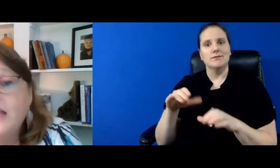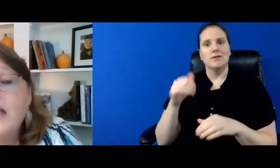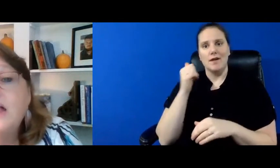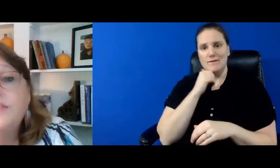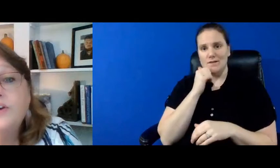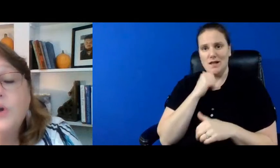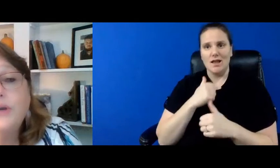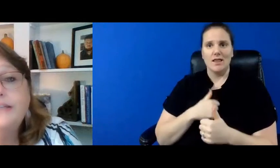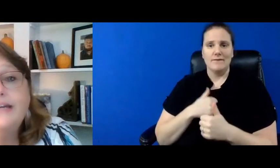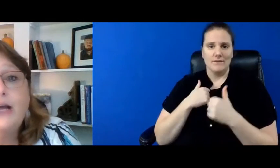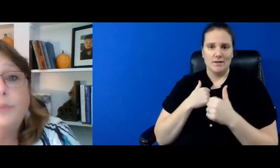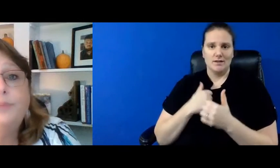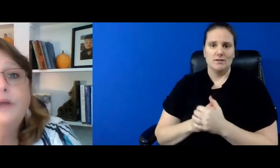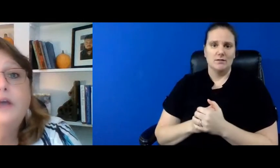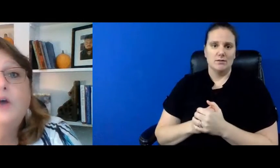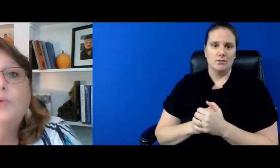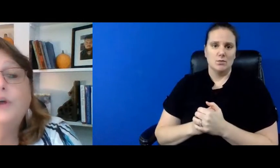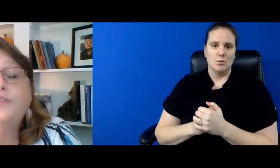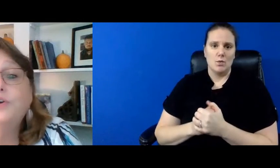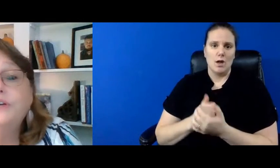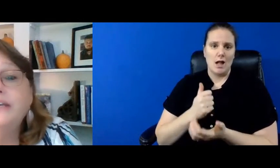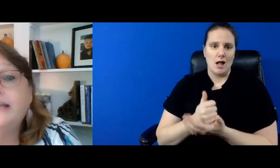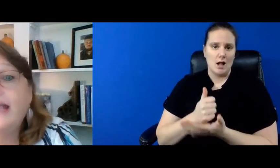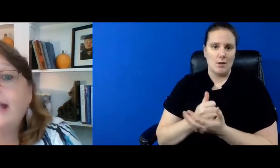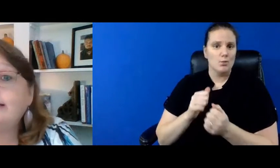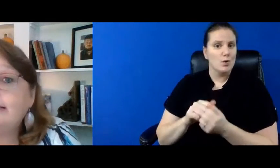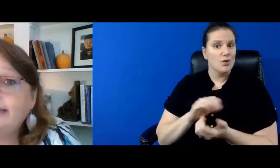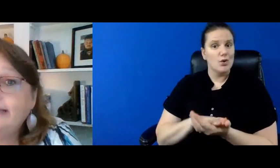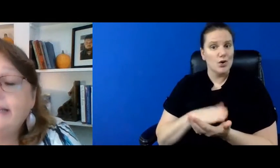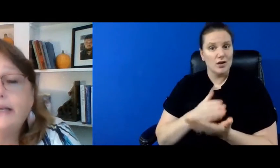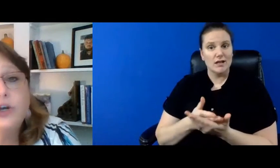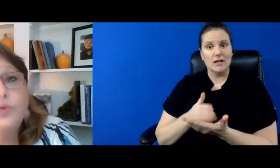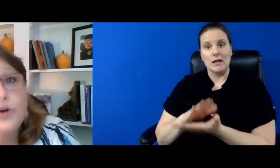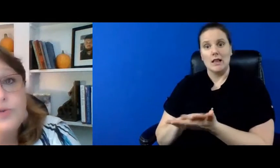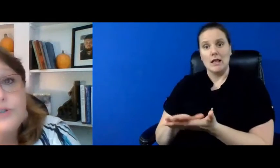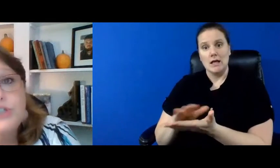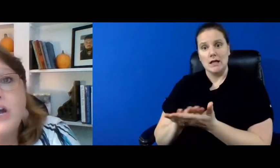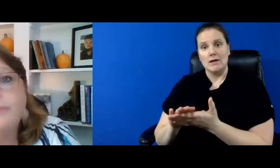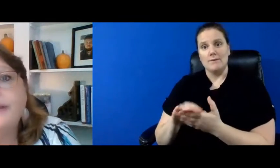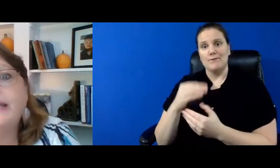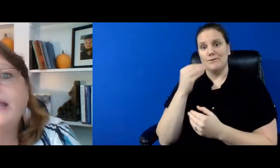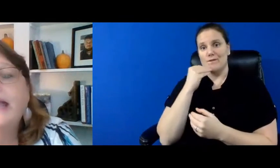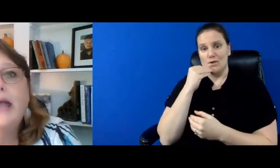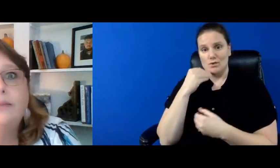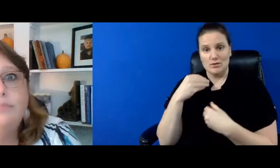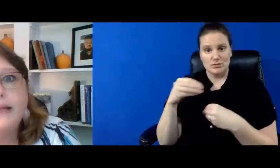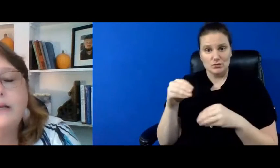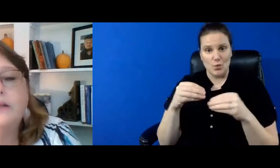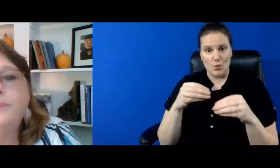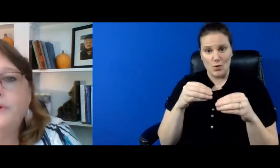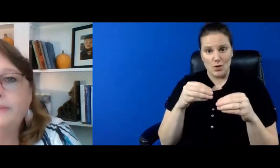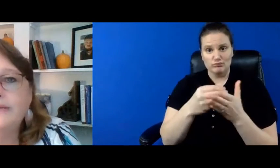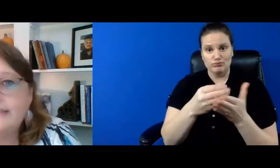living they're going to help with cooking and cleaning and grocery shopping and medical appointments